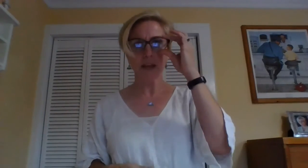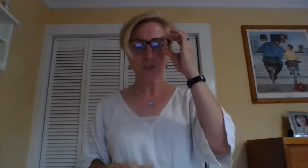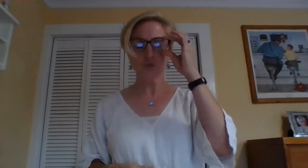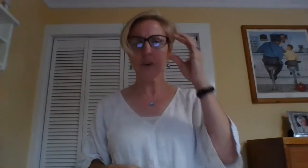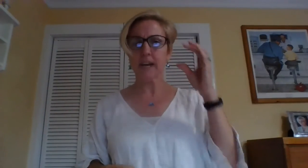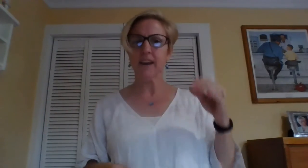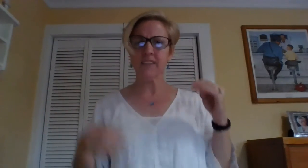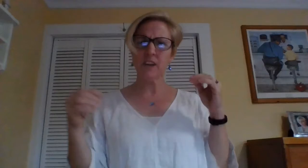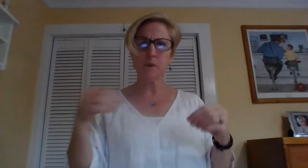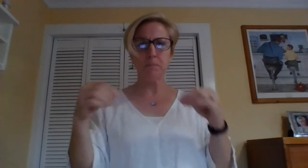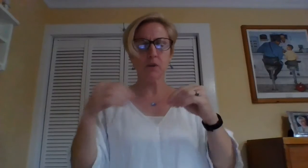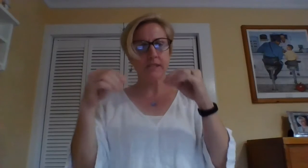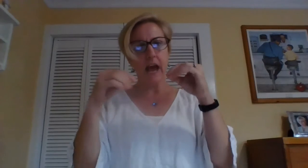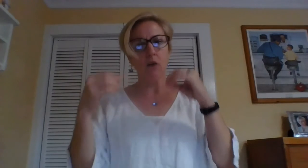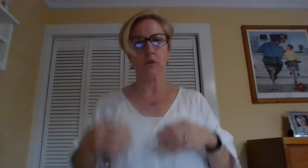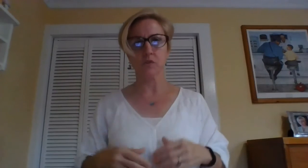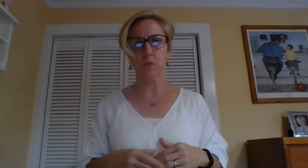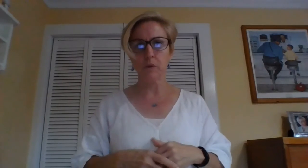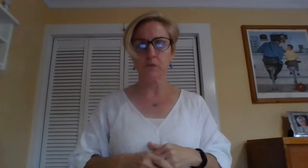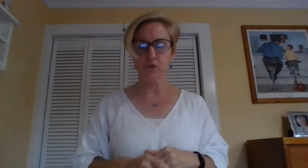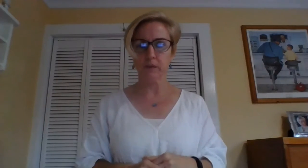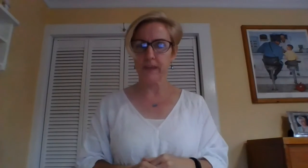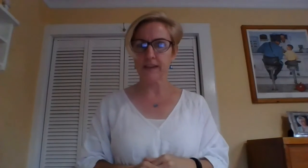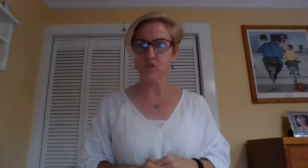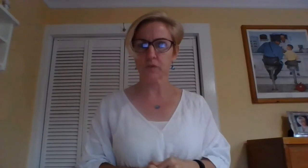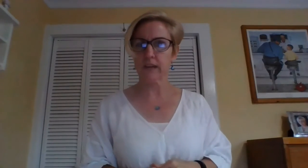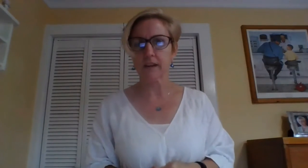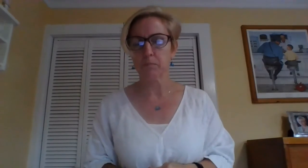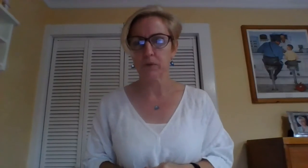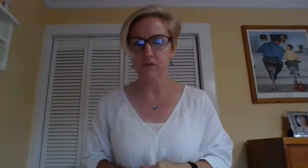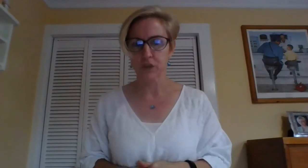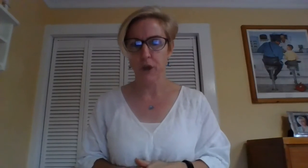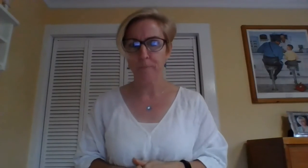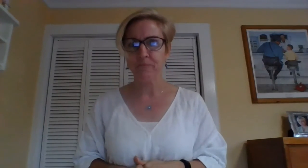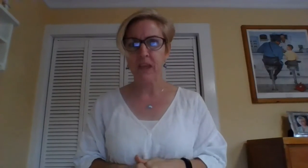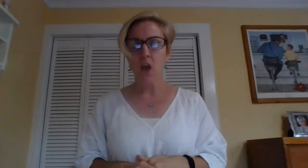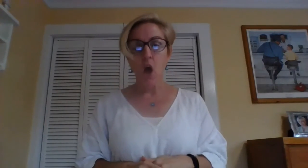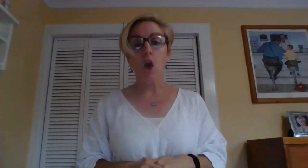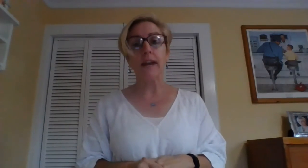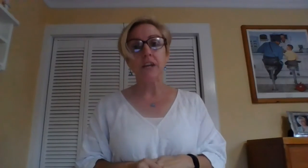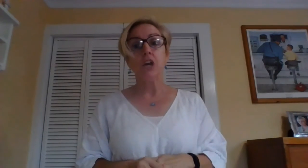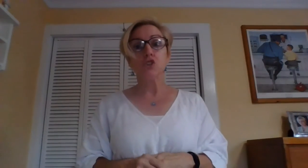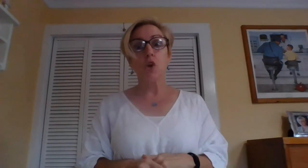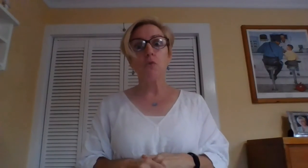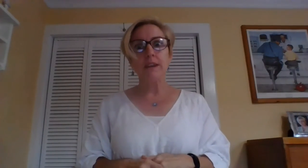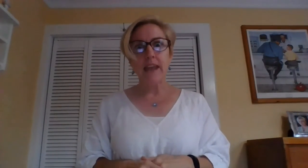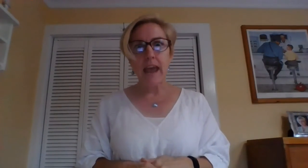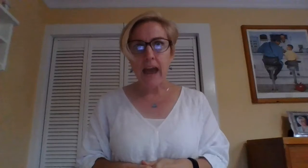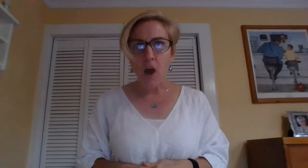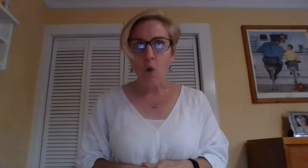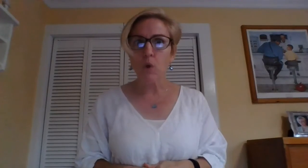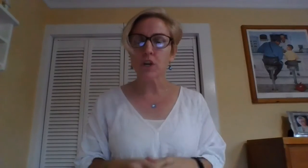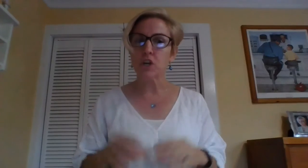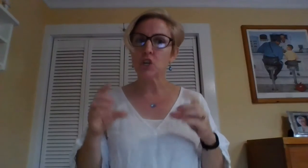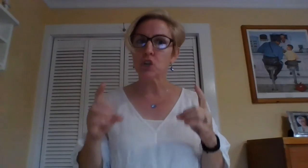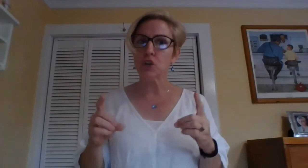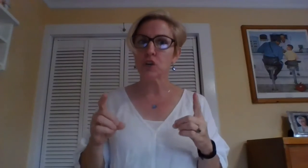that story? I think we built towers when we were doing that story a couple years ago. All right. So now we're going to learn